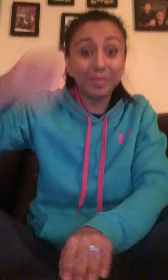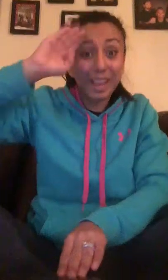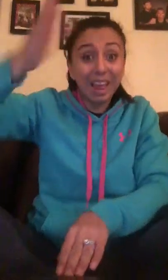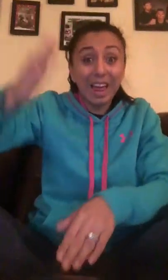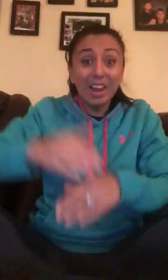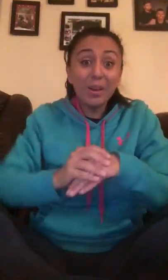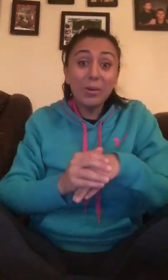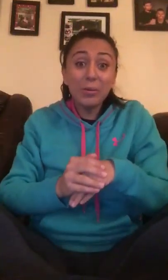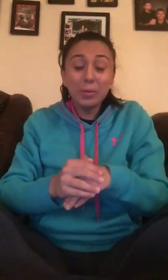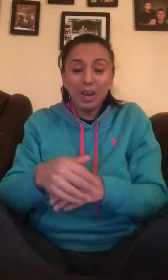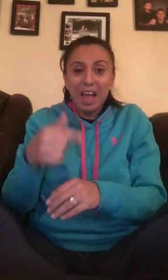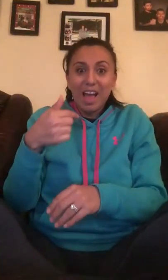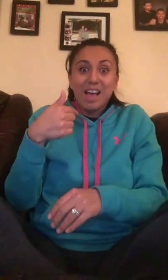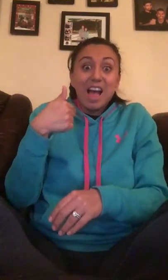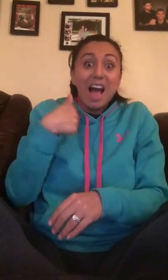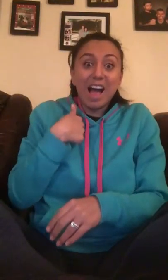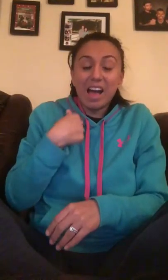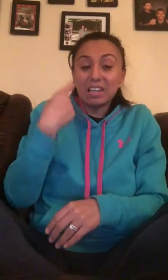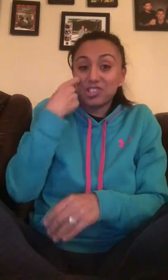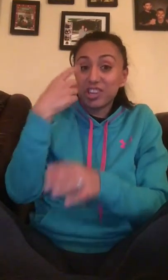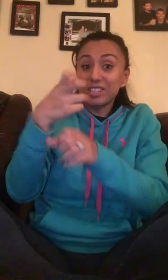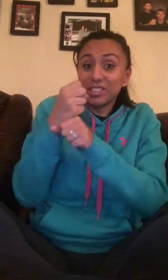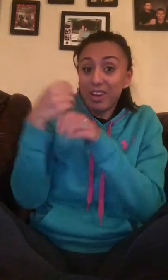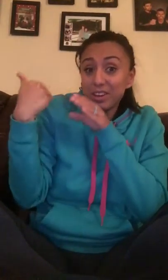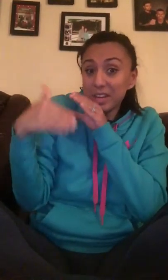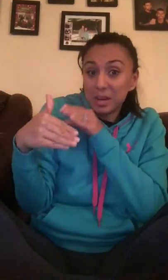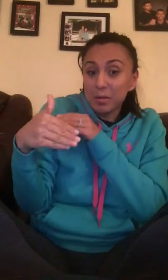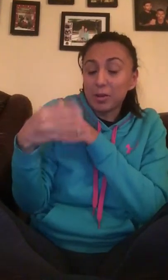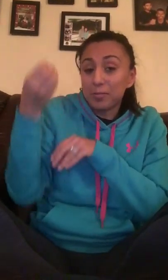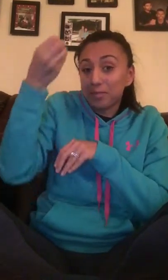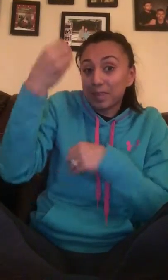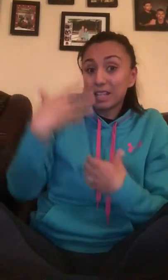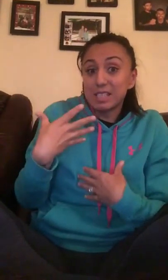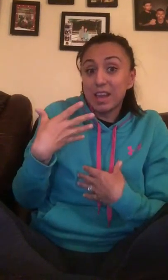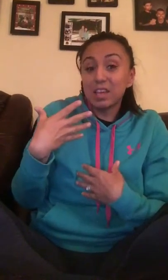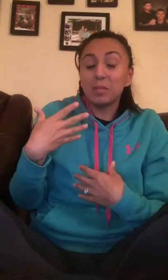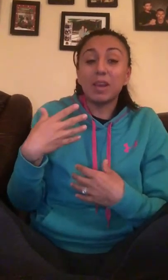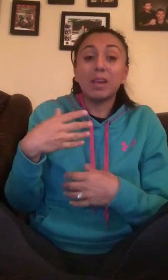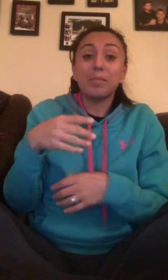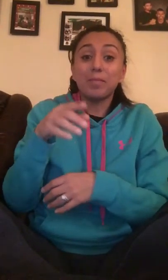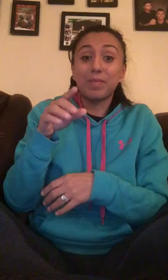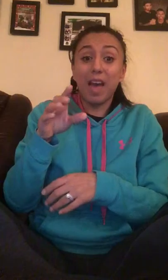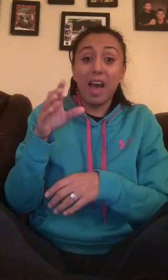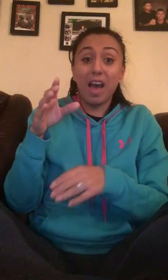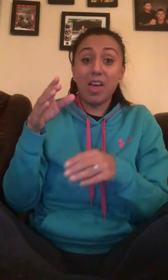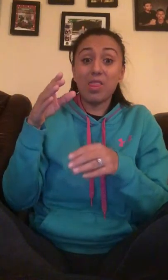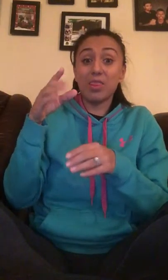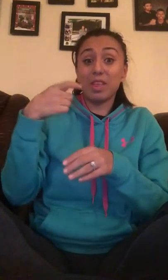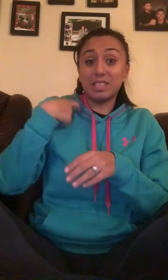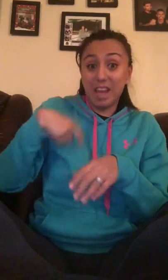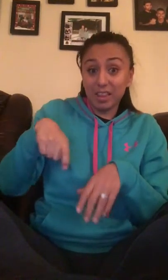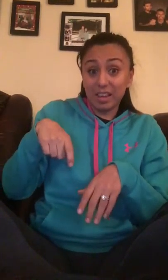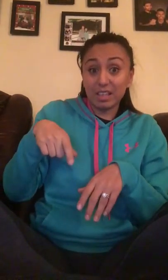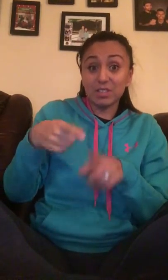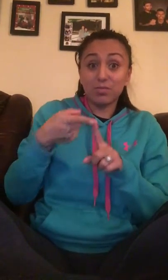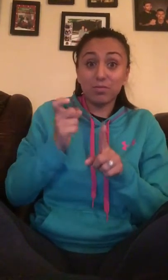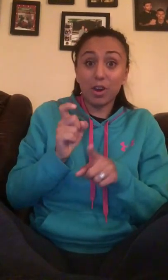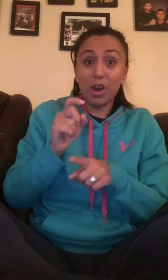Hello, I just got an email telling me that the delegates from